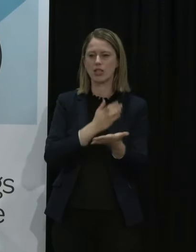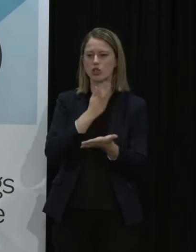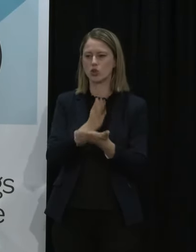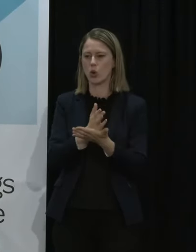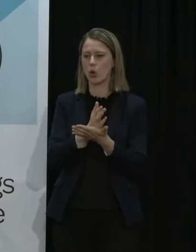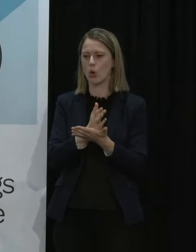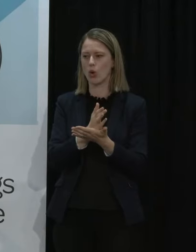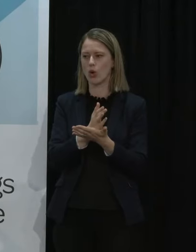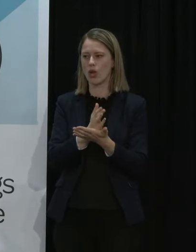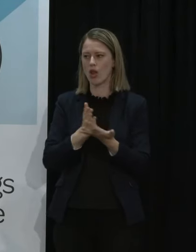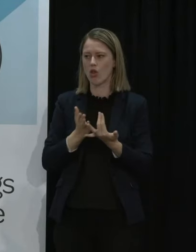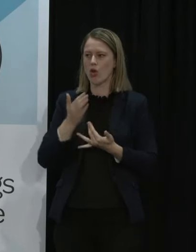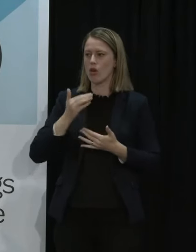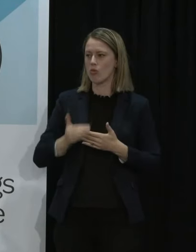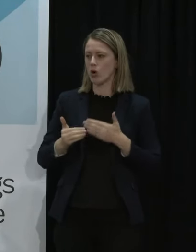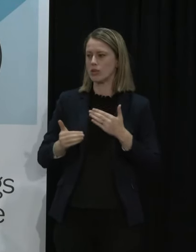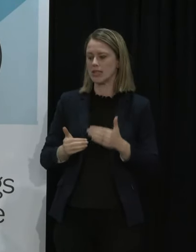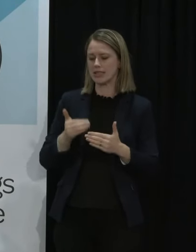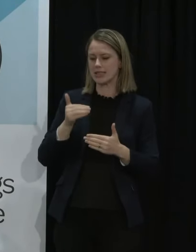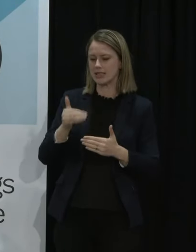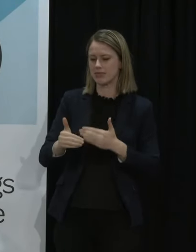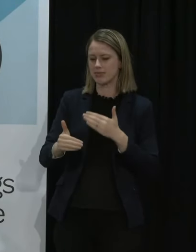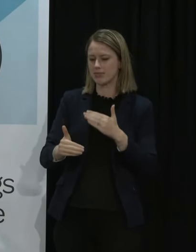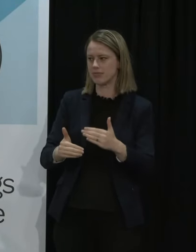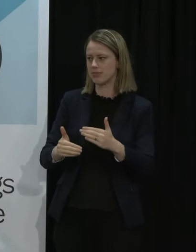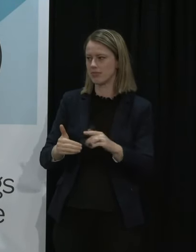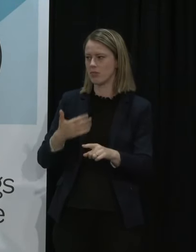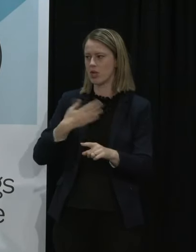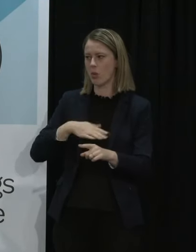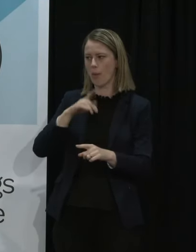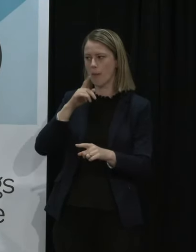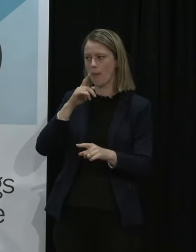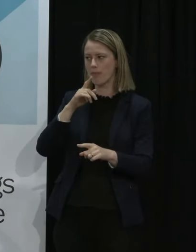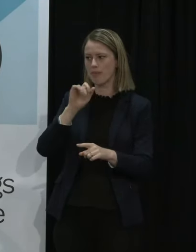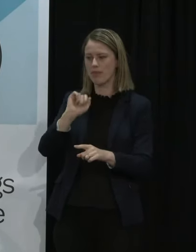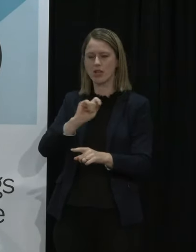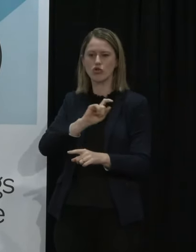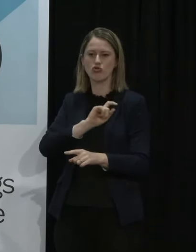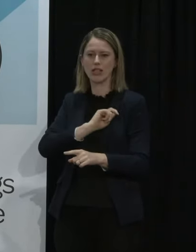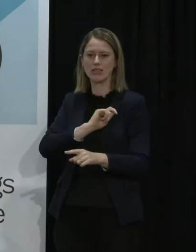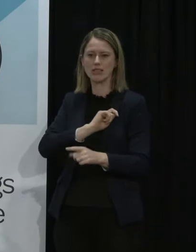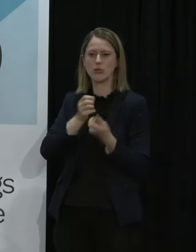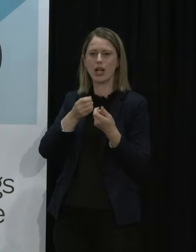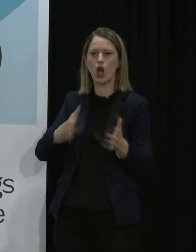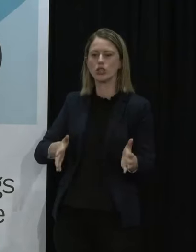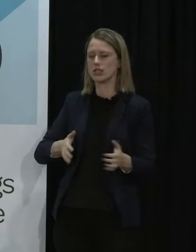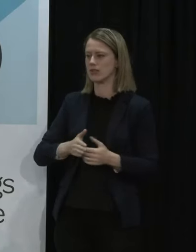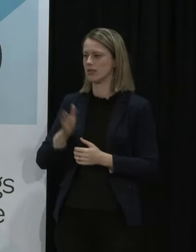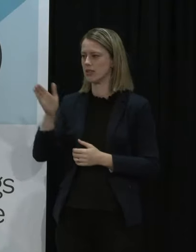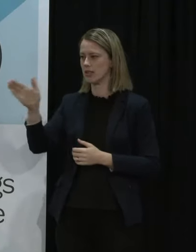that through that process we don't lose people's trust and support in the system that we're all a part of